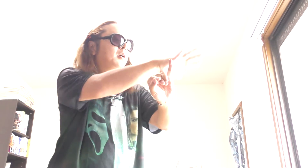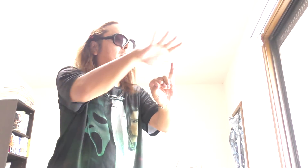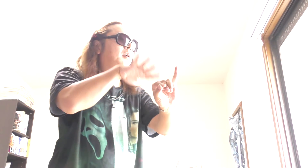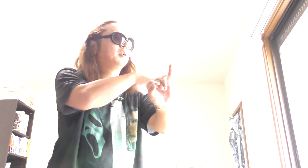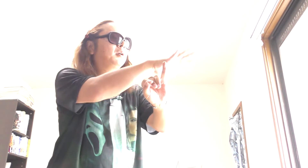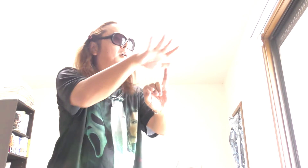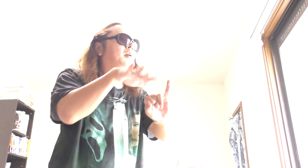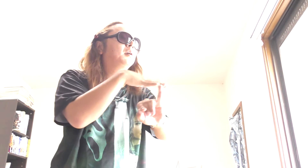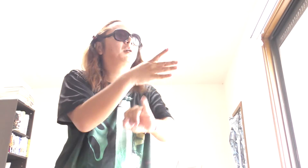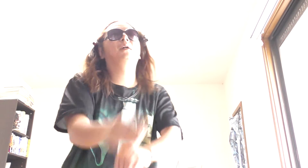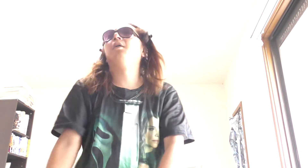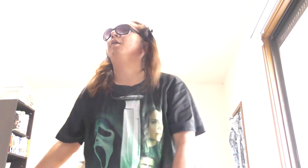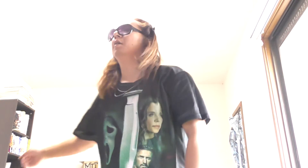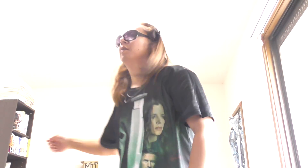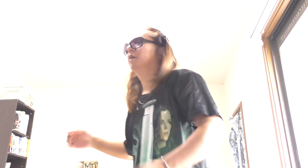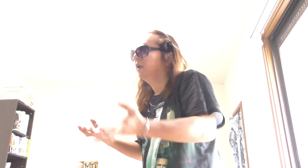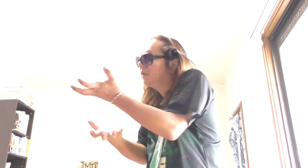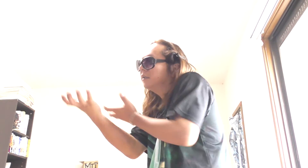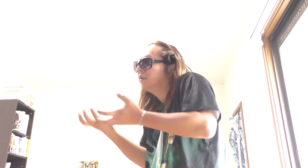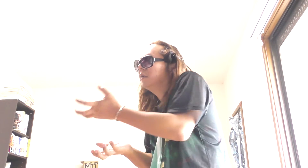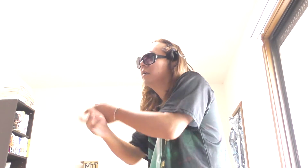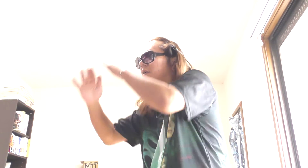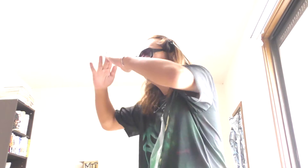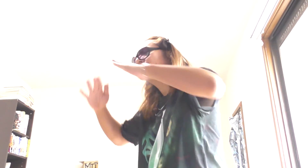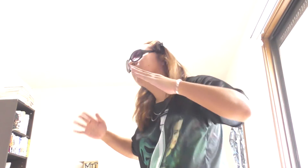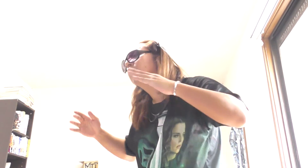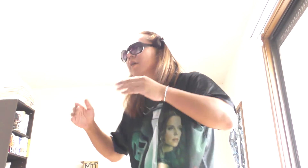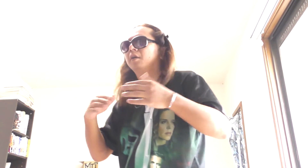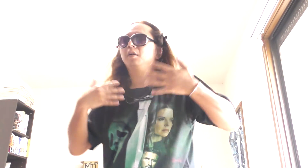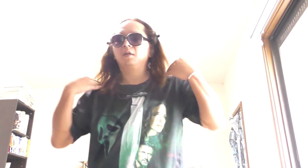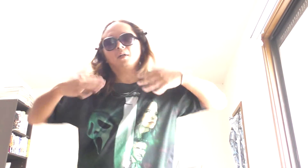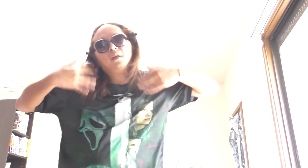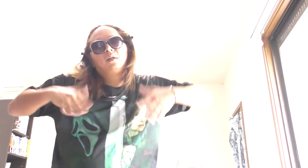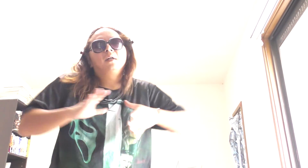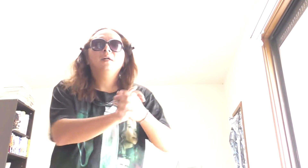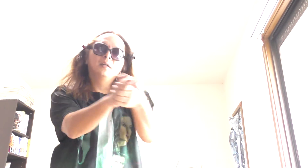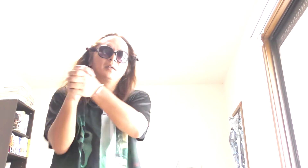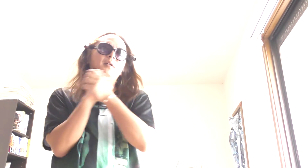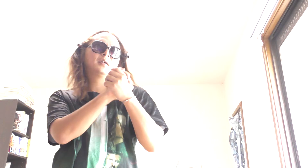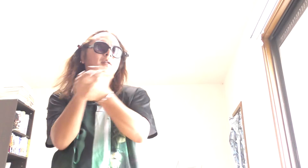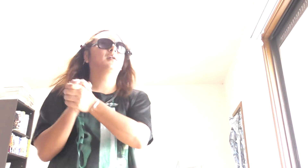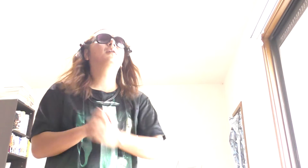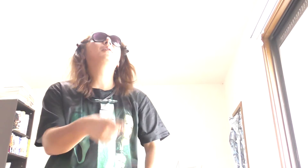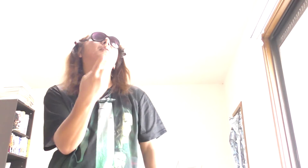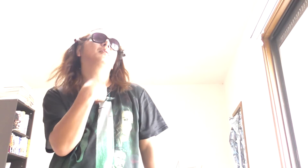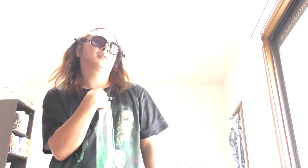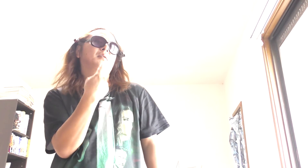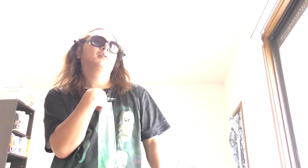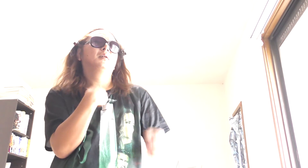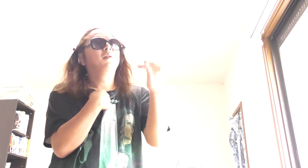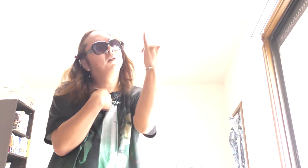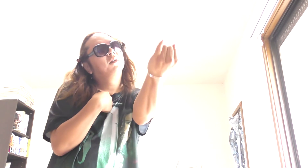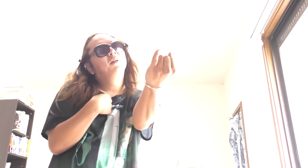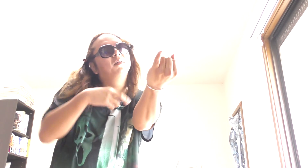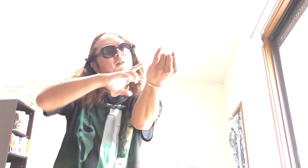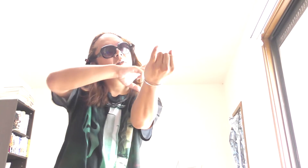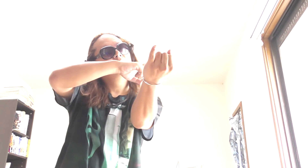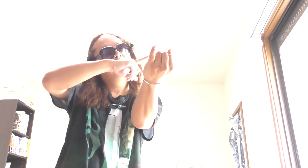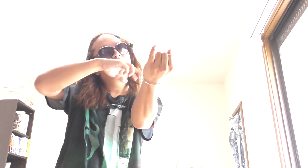A crowded room, and friends with tired eyes. I'm hiding from you, and